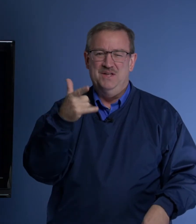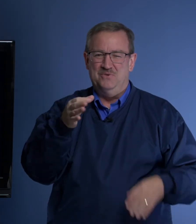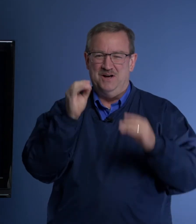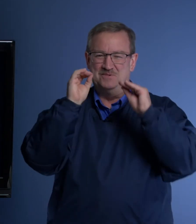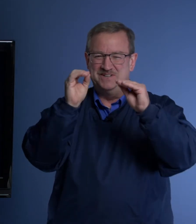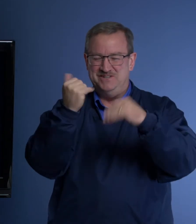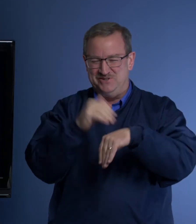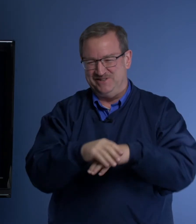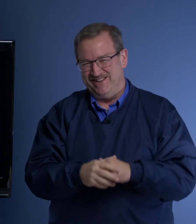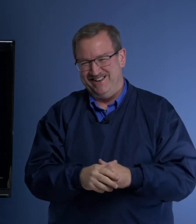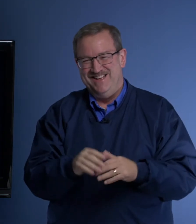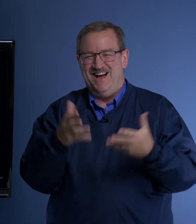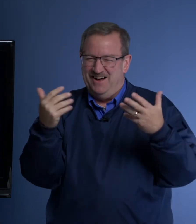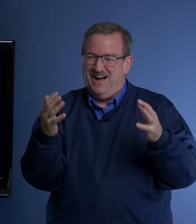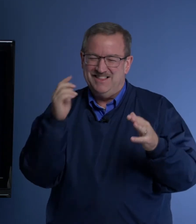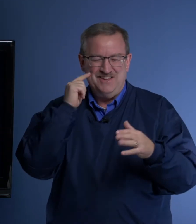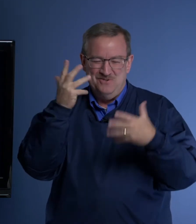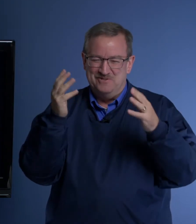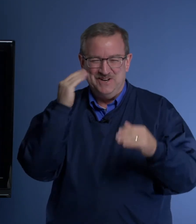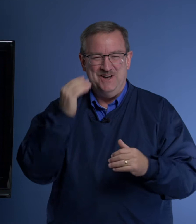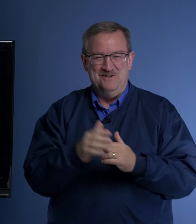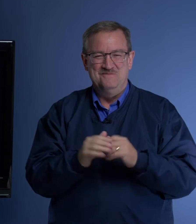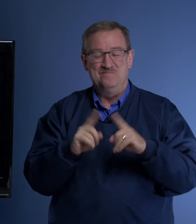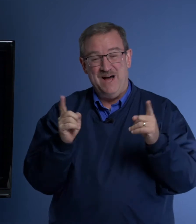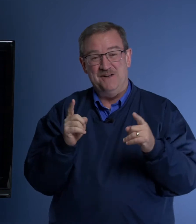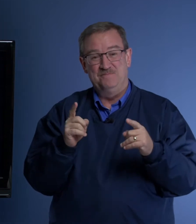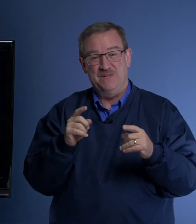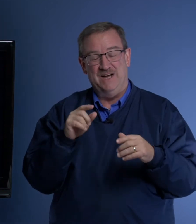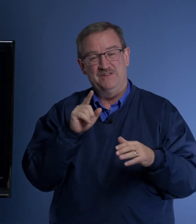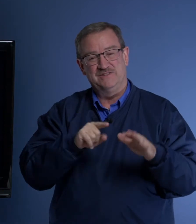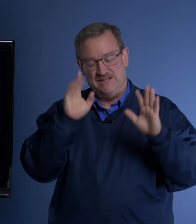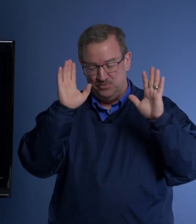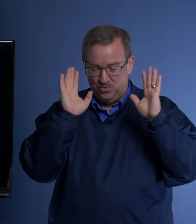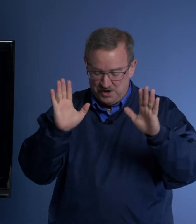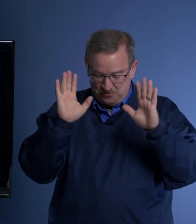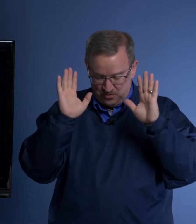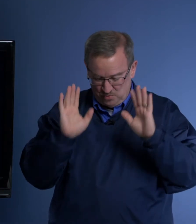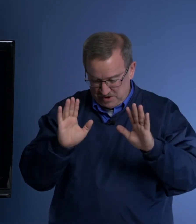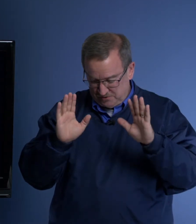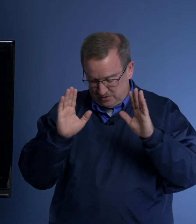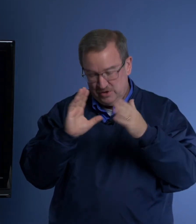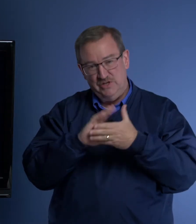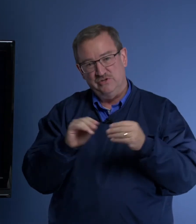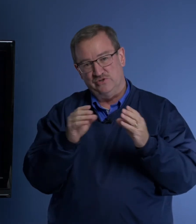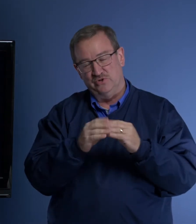Well, I'm going to teach you tonight. I think you already know, but this is a wonderful, wonderful story.